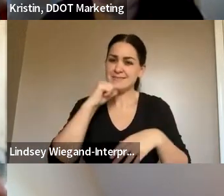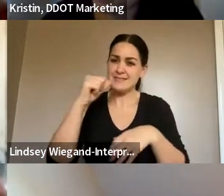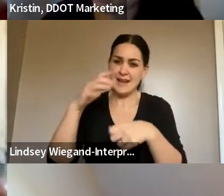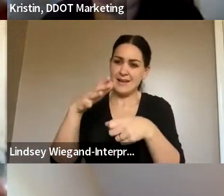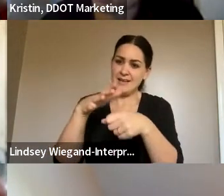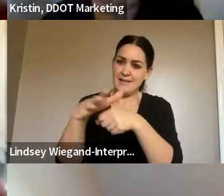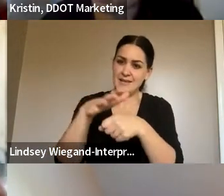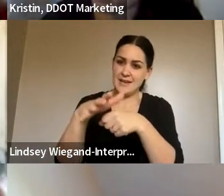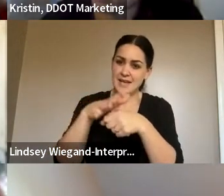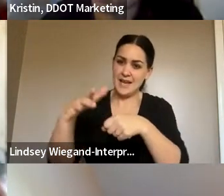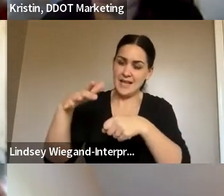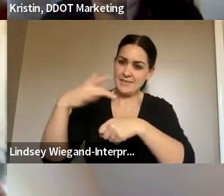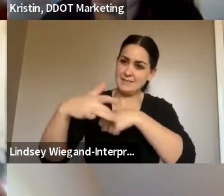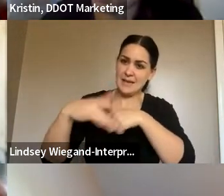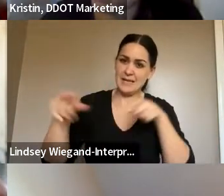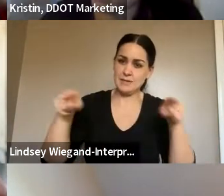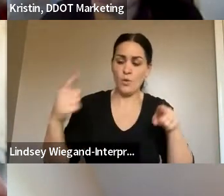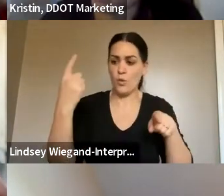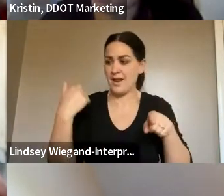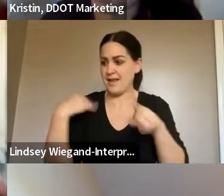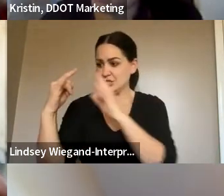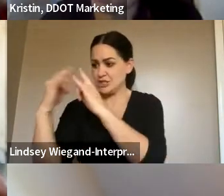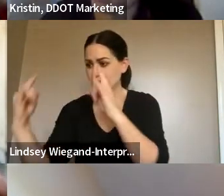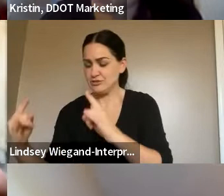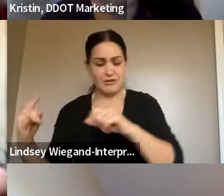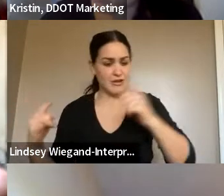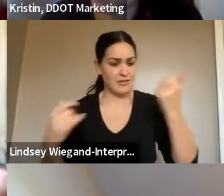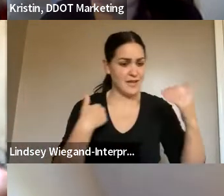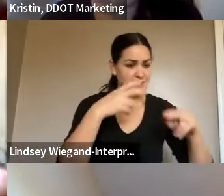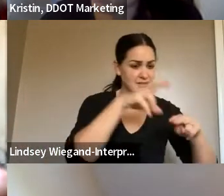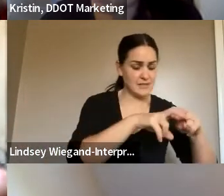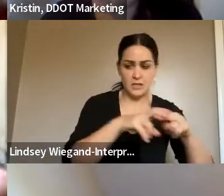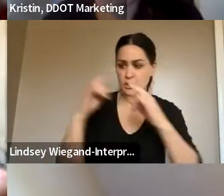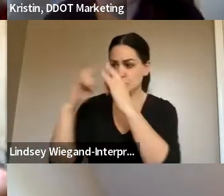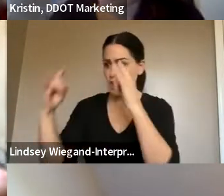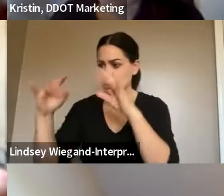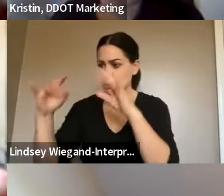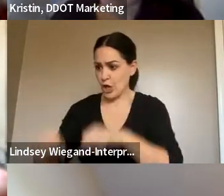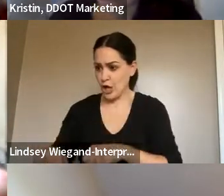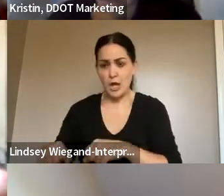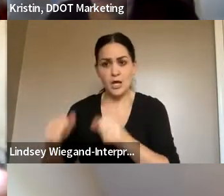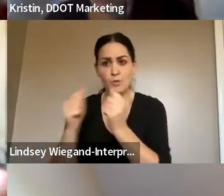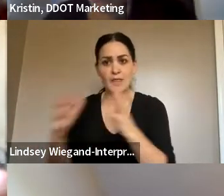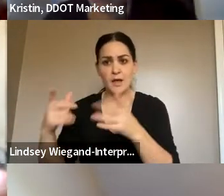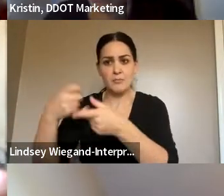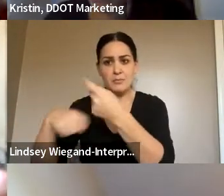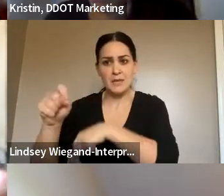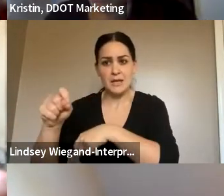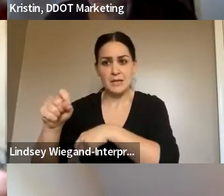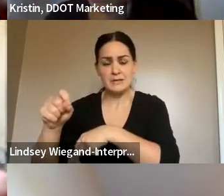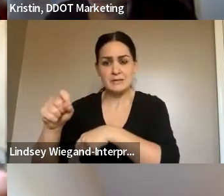has a shelter, the other side has just a seat. And shelters are disappearing without being placed, like Mackside Shelter, Van Dyke,